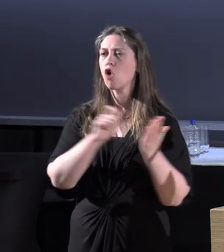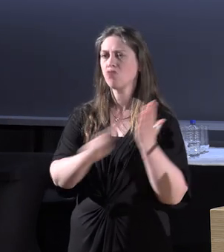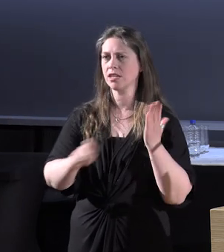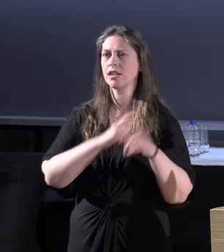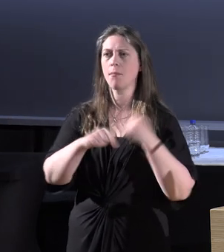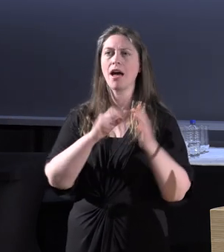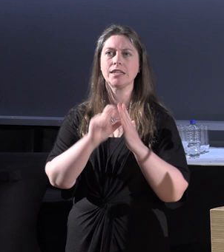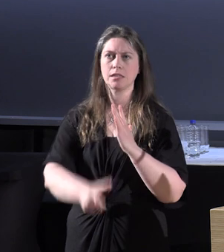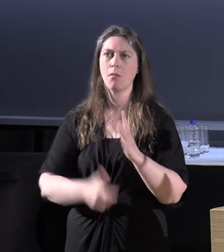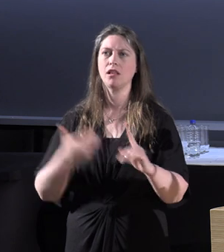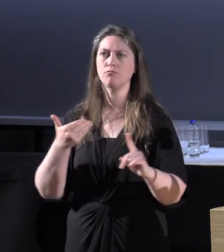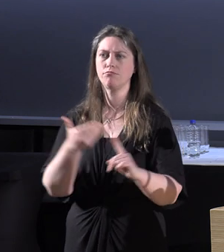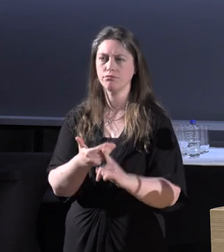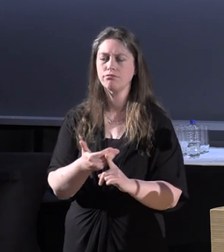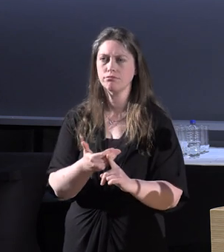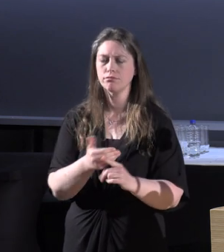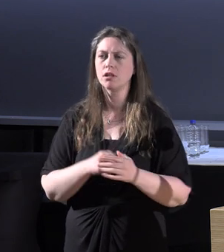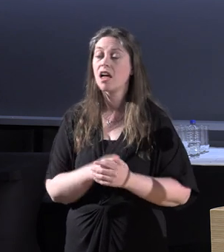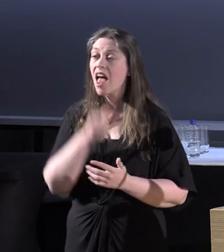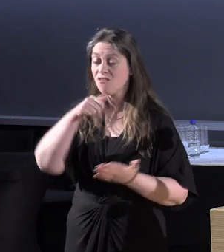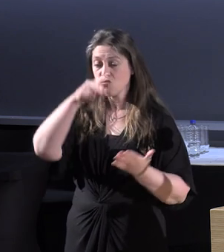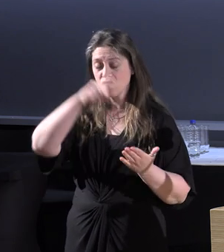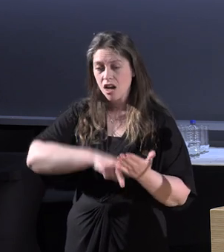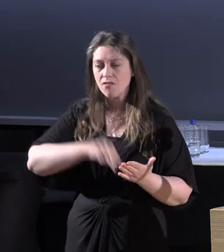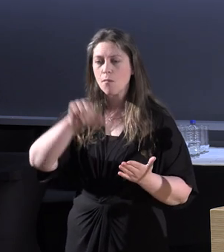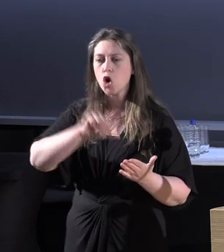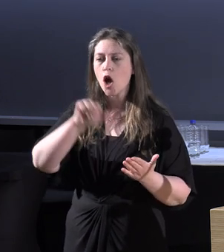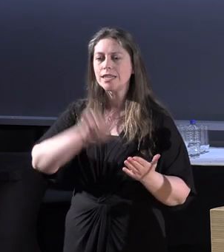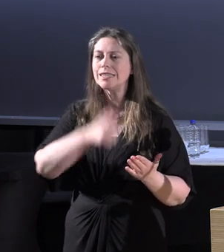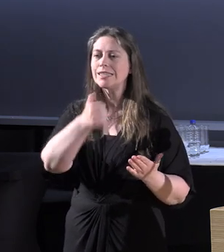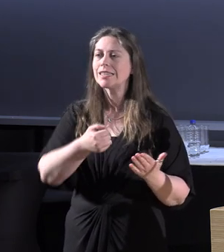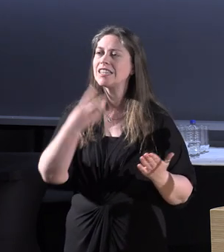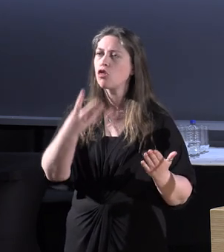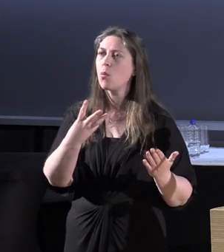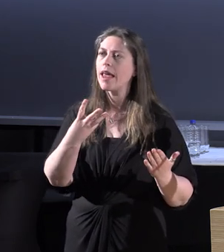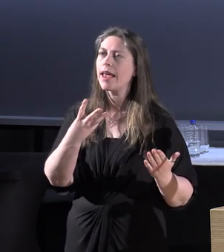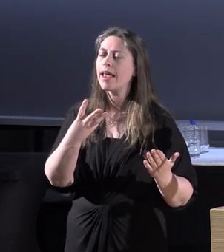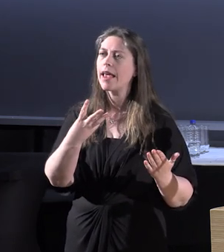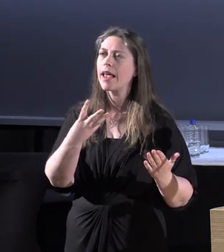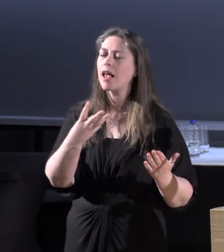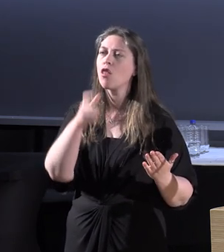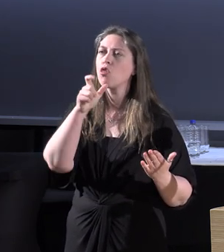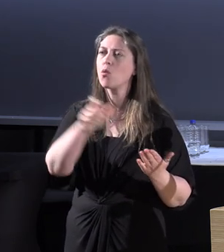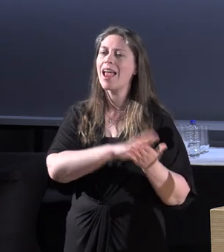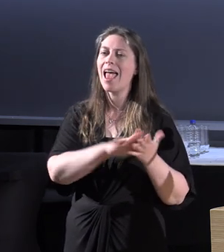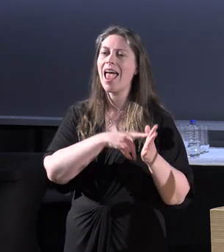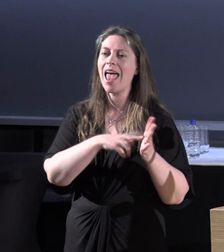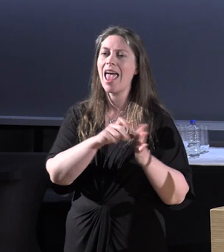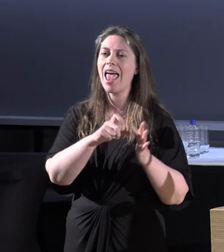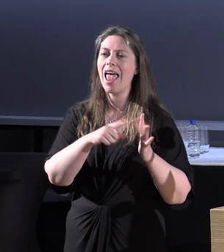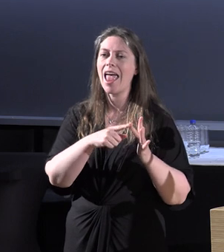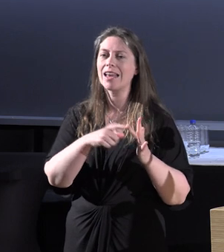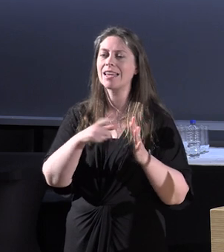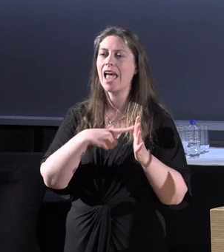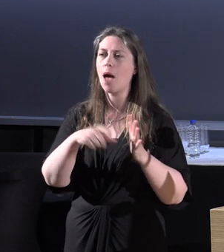about disability impairment. Now, if you read it, it's 1963, the word handicap is throughout.